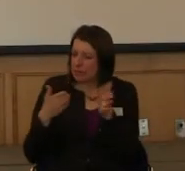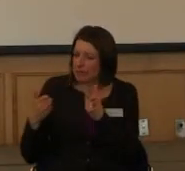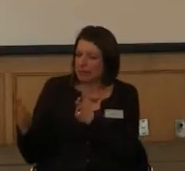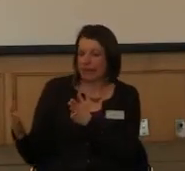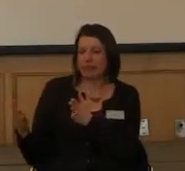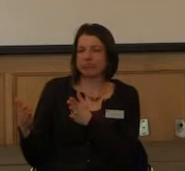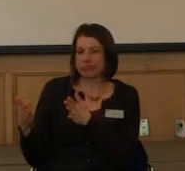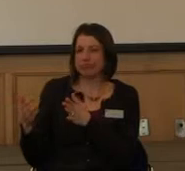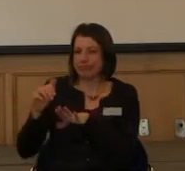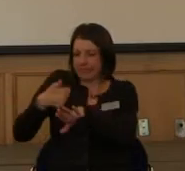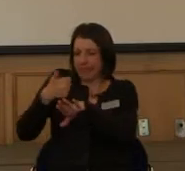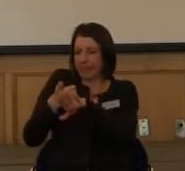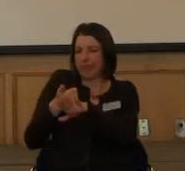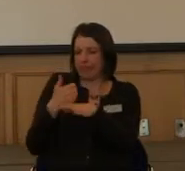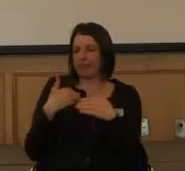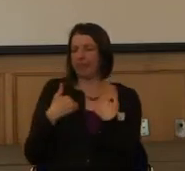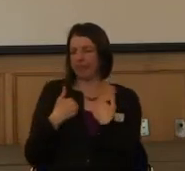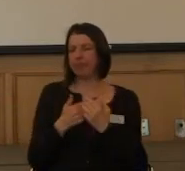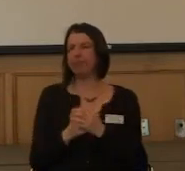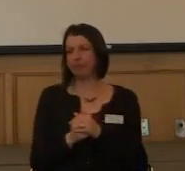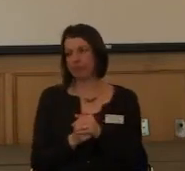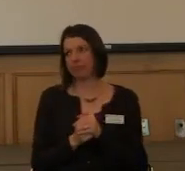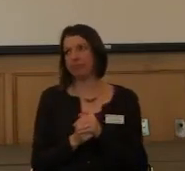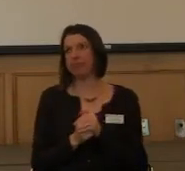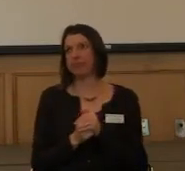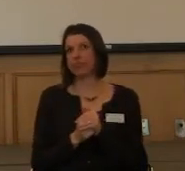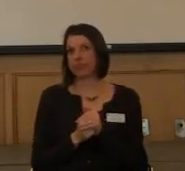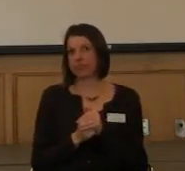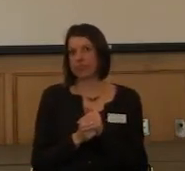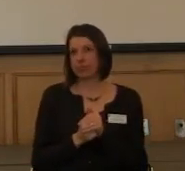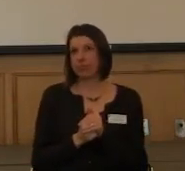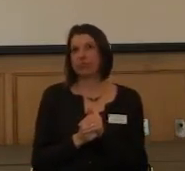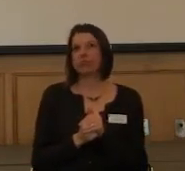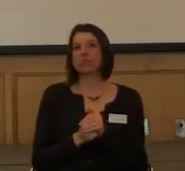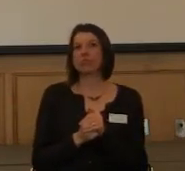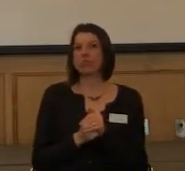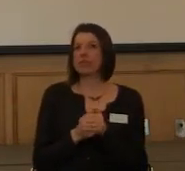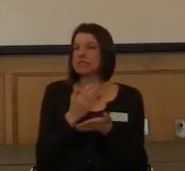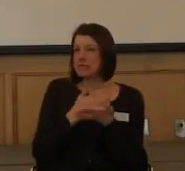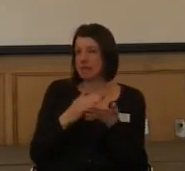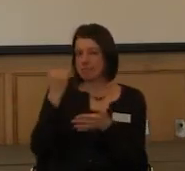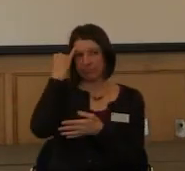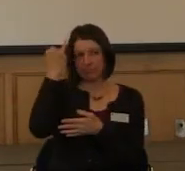So, you know, just ideas that I was kind of thinking about.